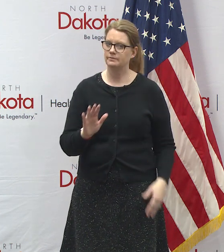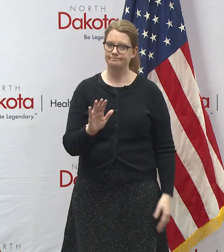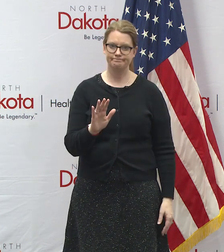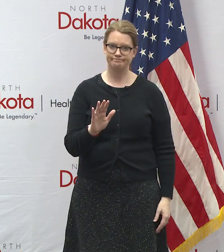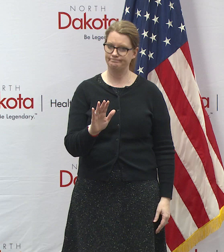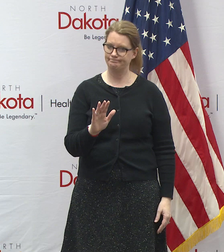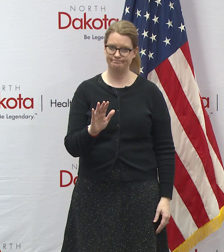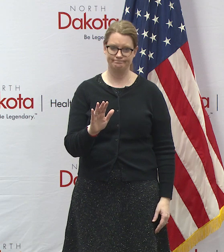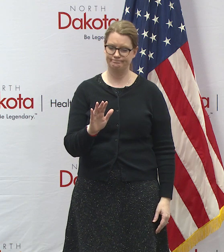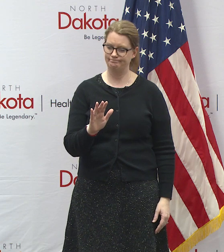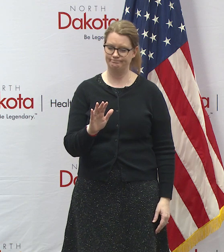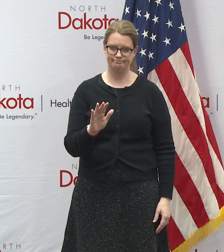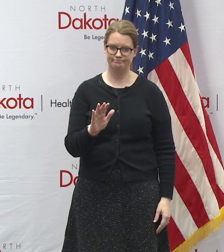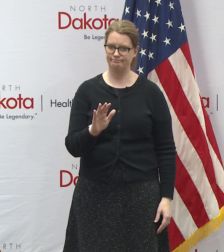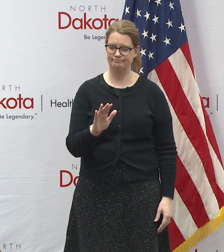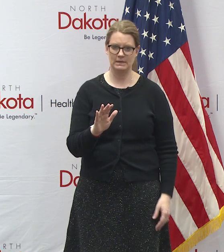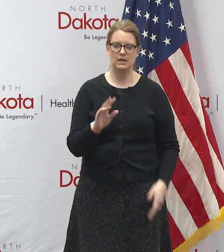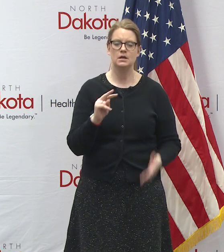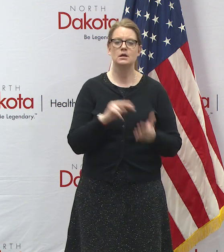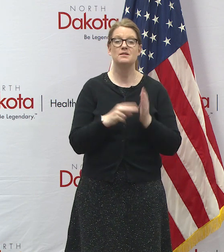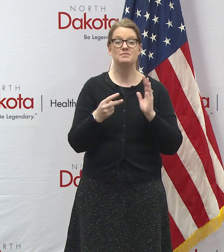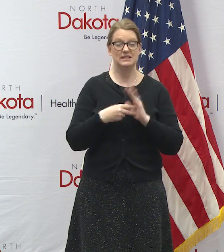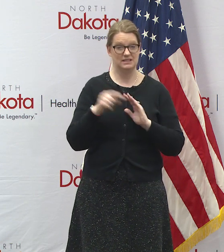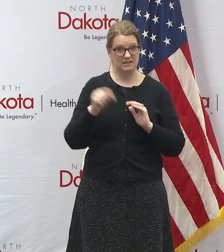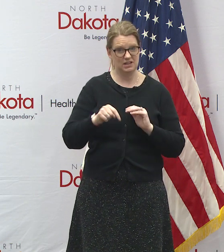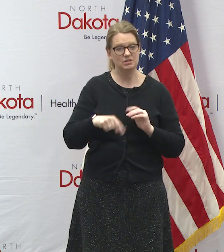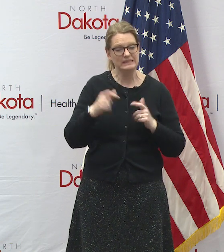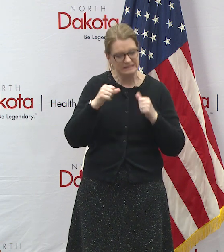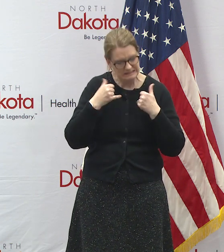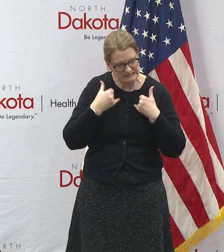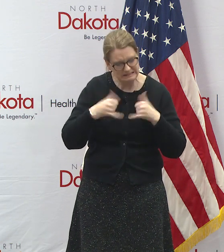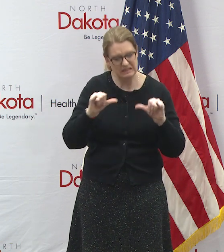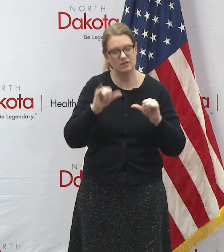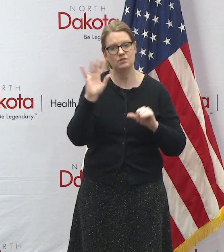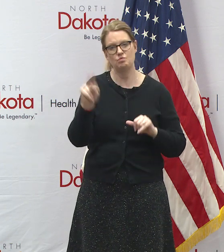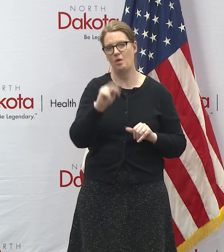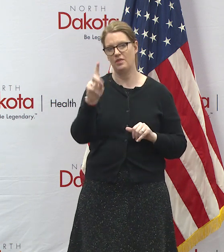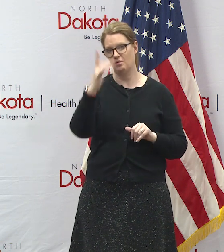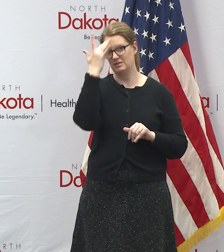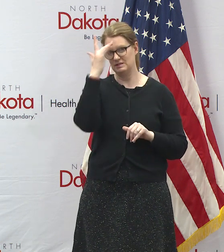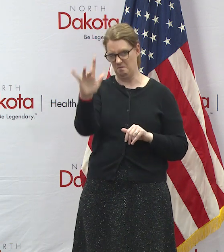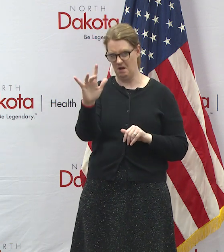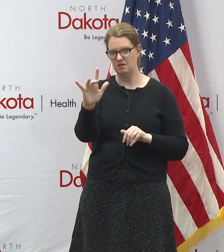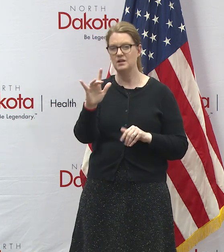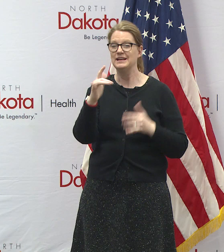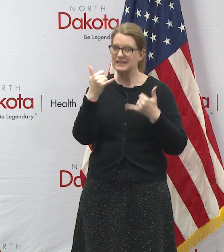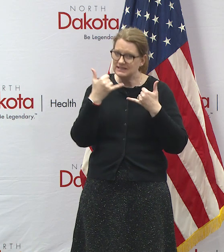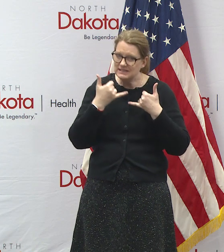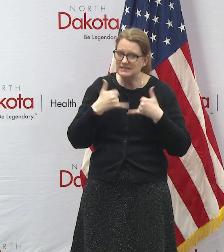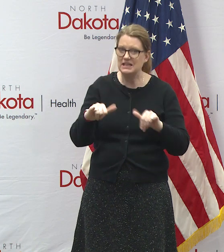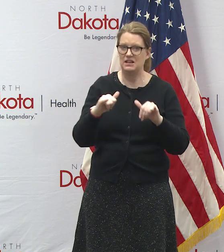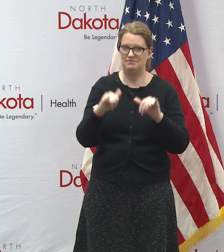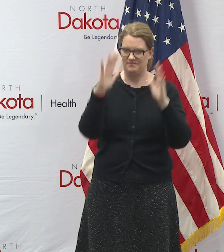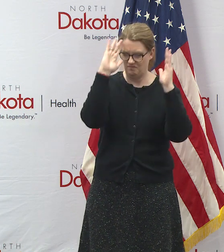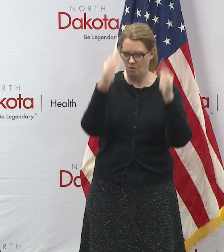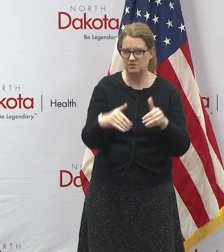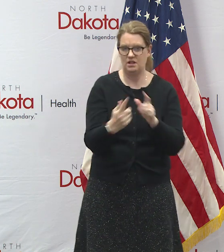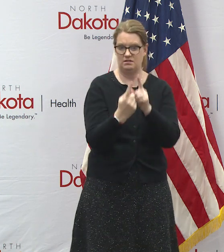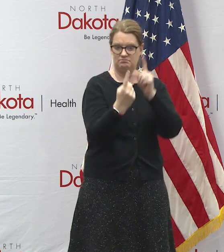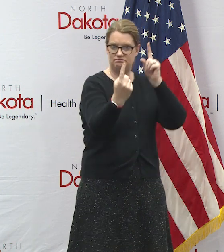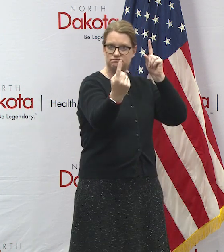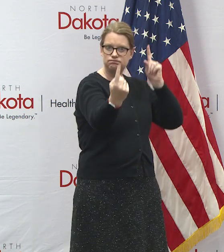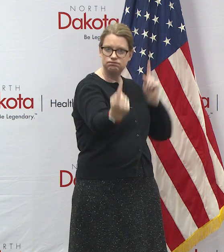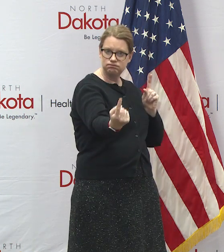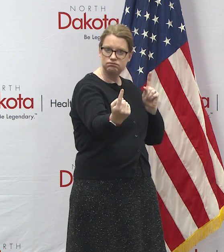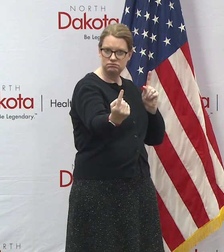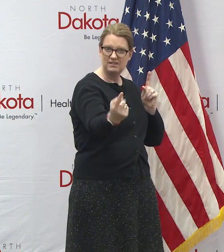increase our awareness we can be north dakota smart which is again focusing on the steps we're doing to keep physical distance and other elements